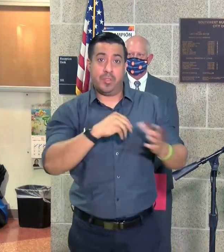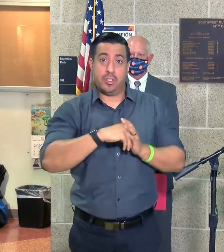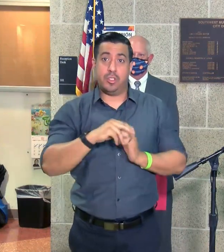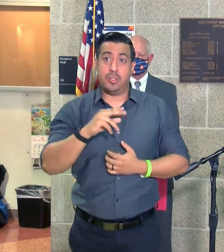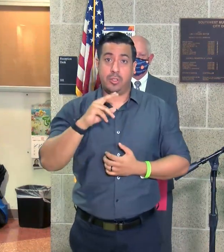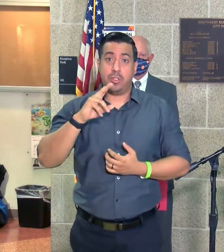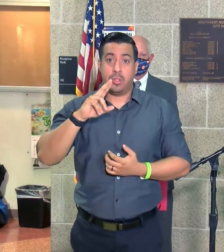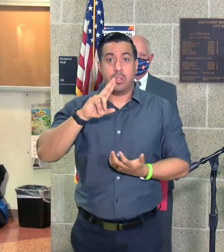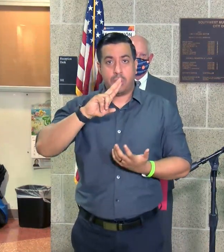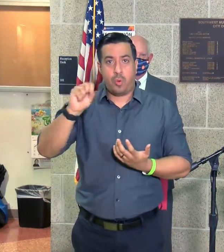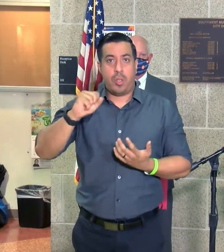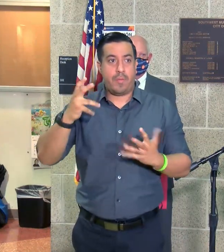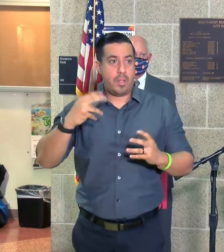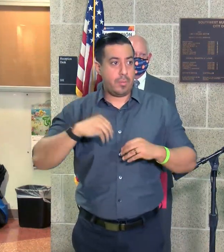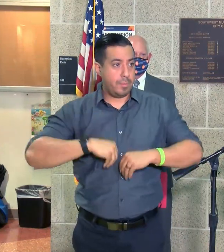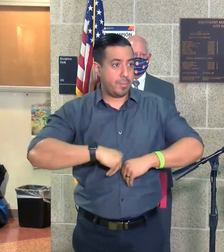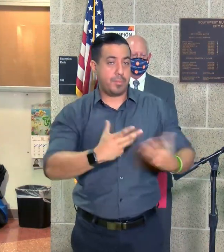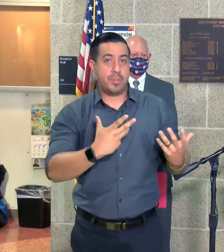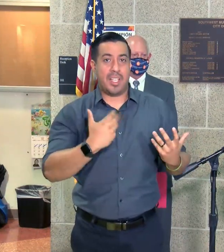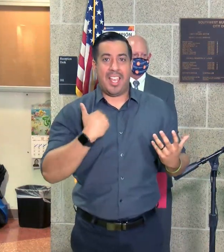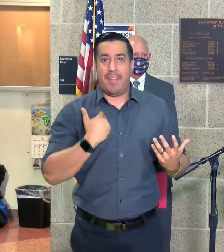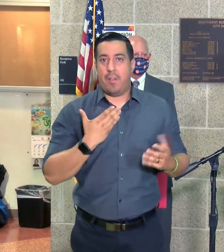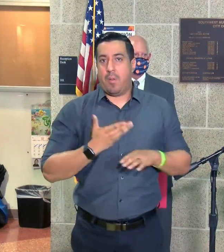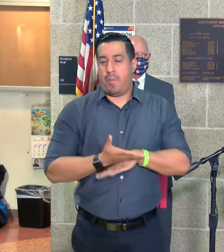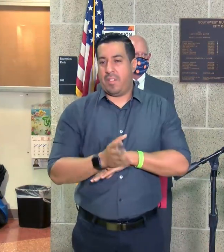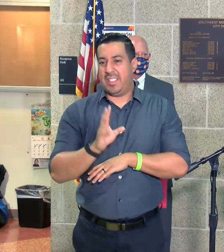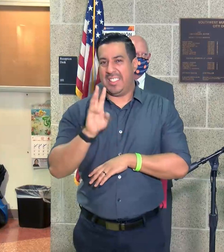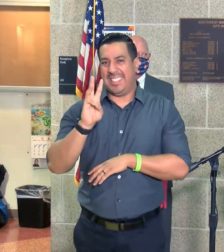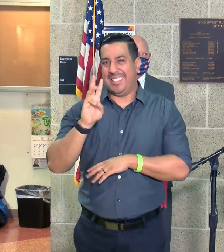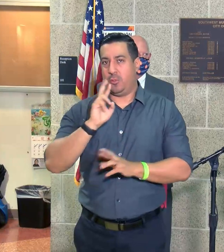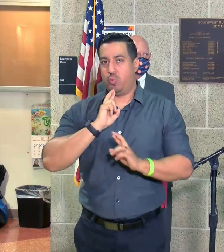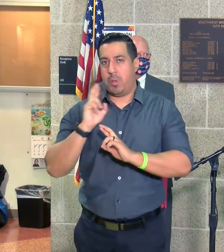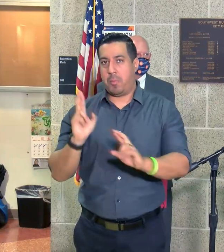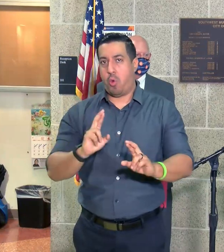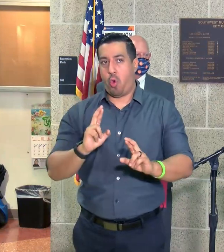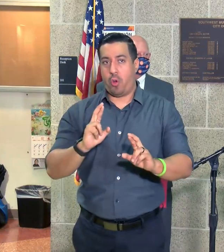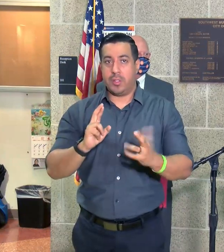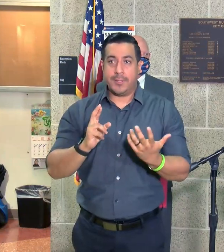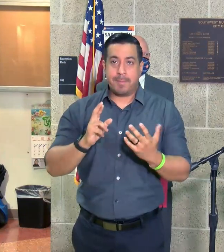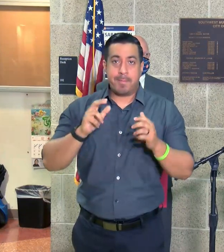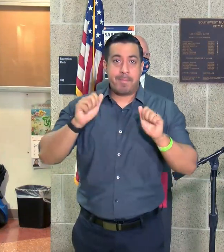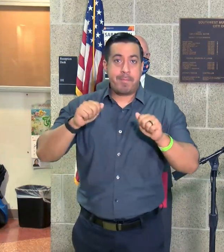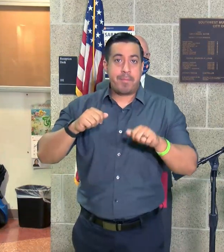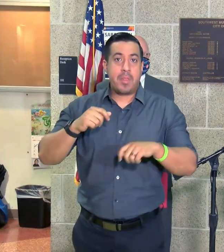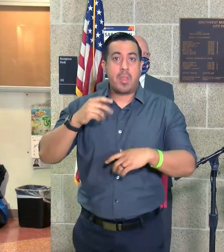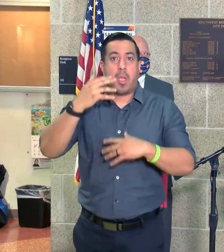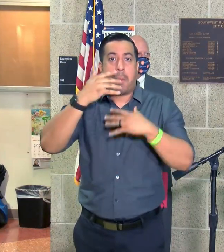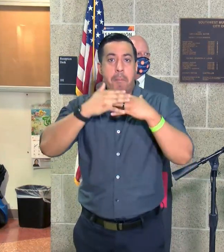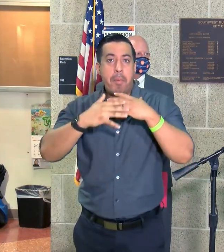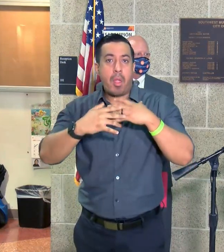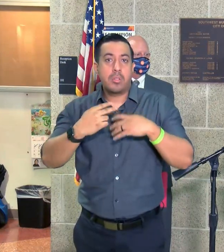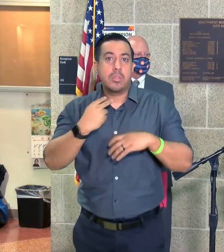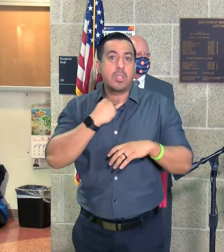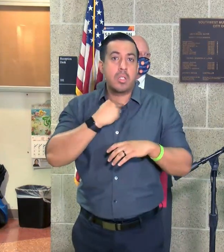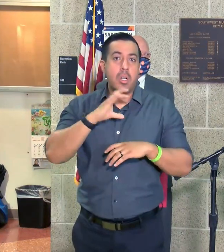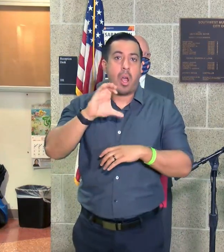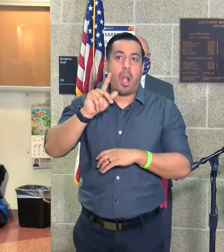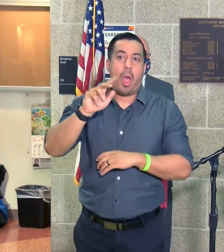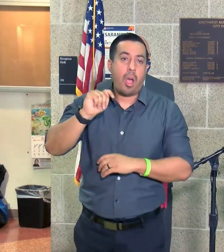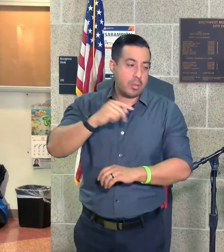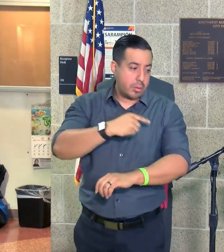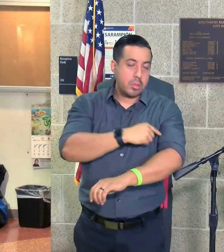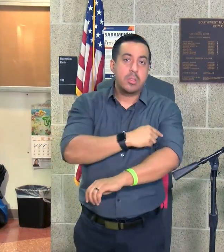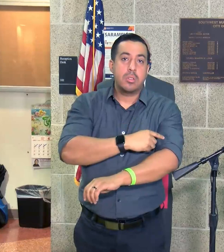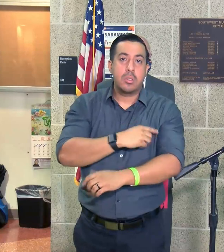States, there are six reports of possible blood clots. I have Dr.